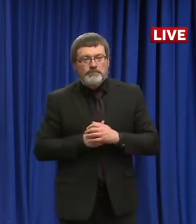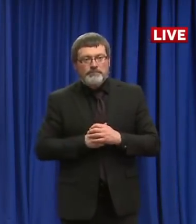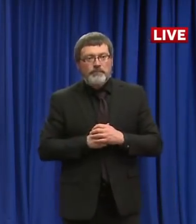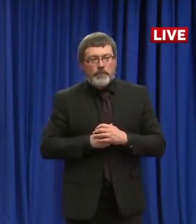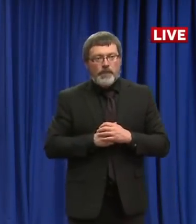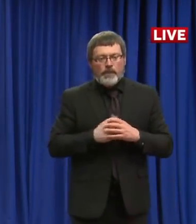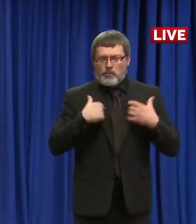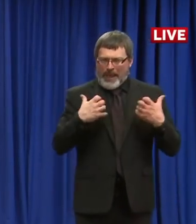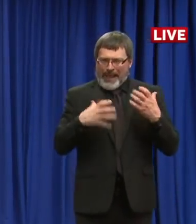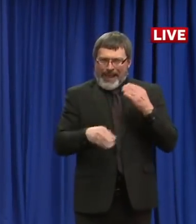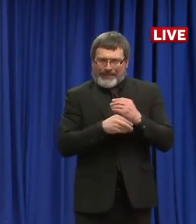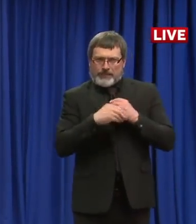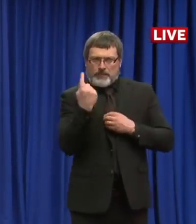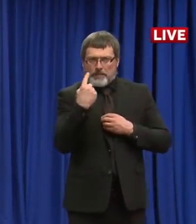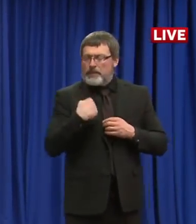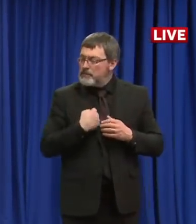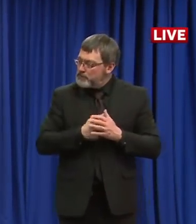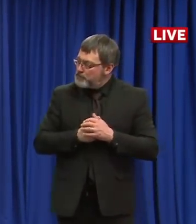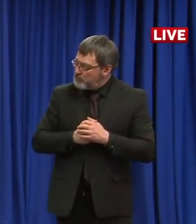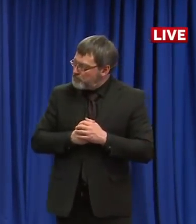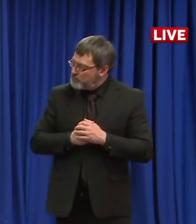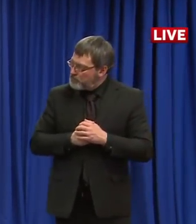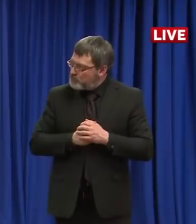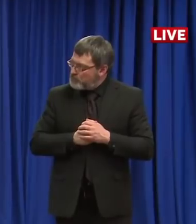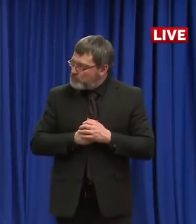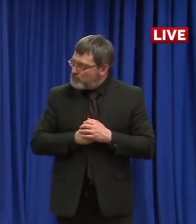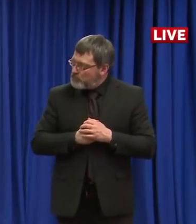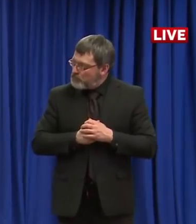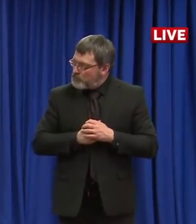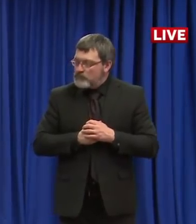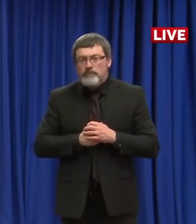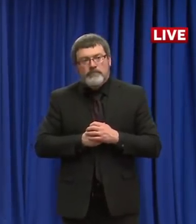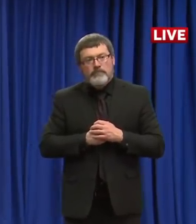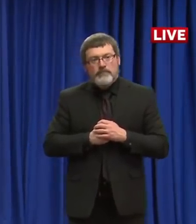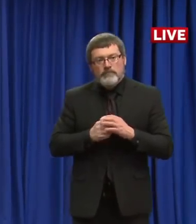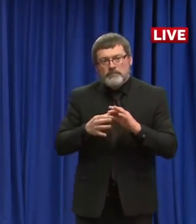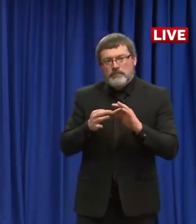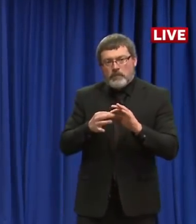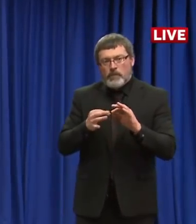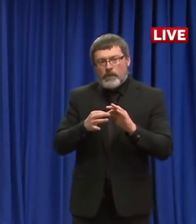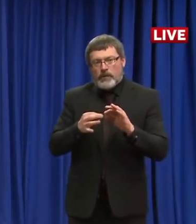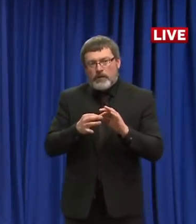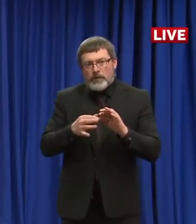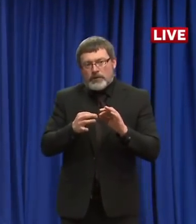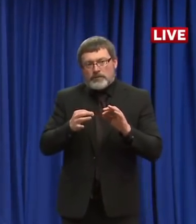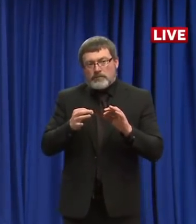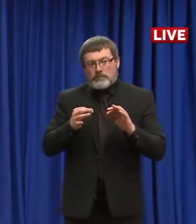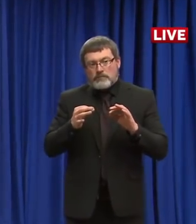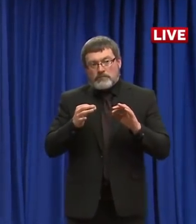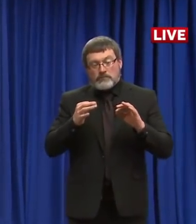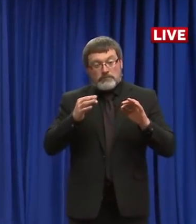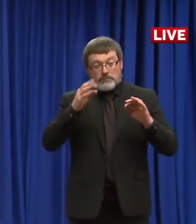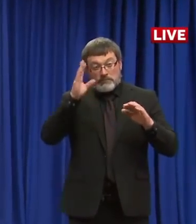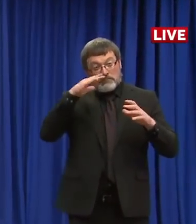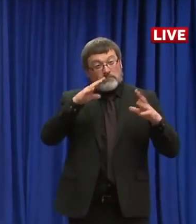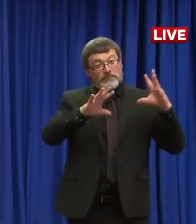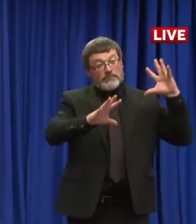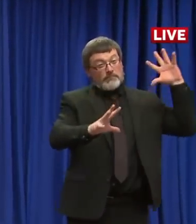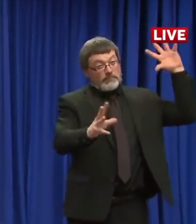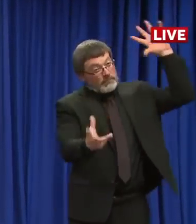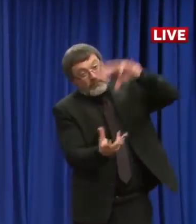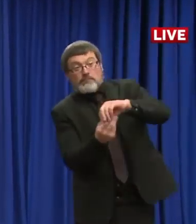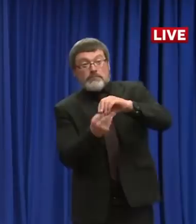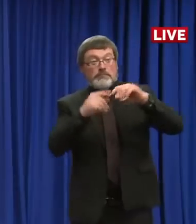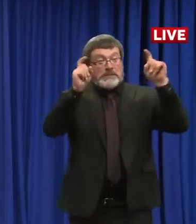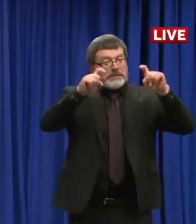is, um, depend, regardless of how many tests you do, right? We might do a lot of testing. might do a little testing. Massachusetts might have a